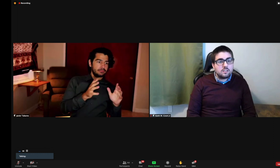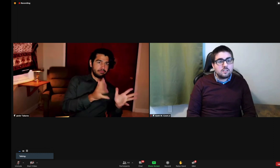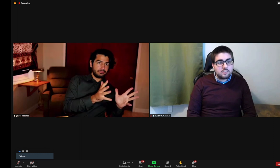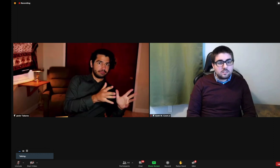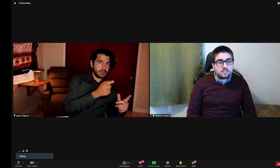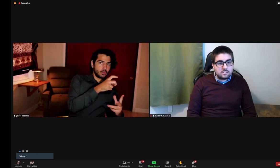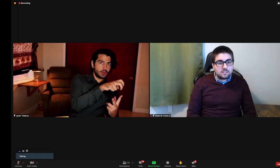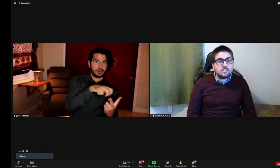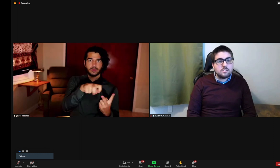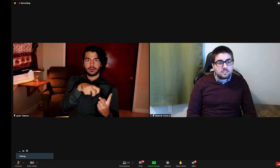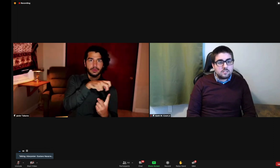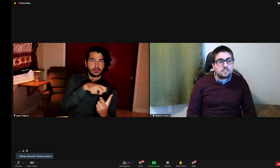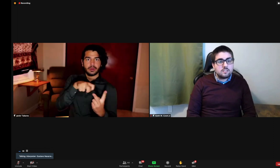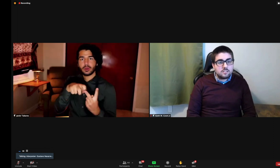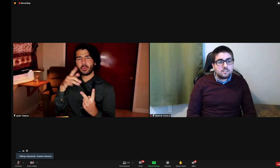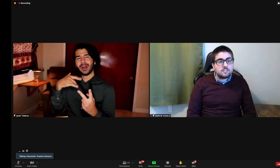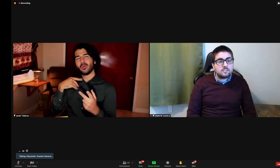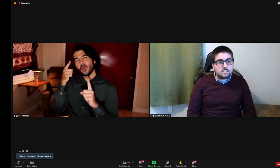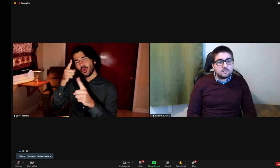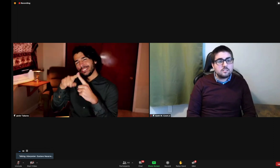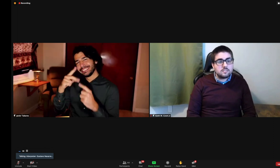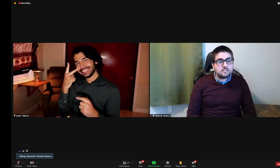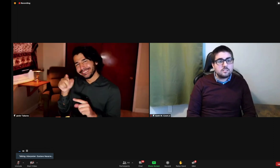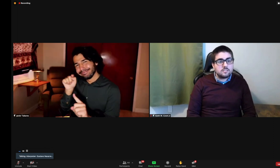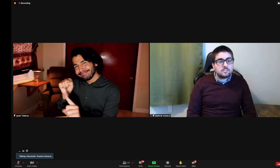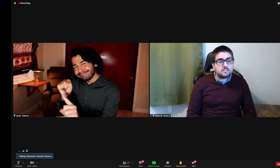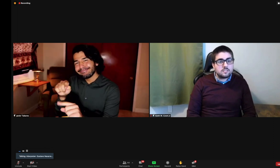To be able to engage with the ASL director.